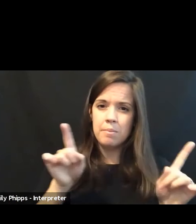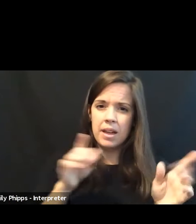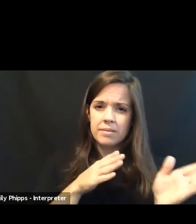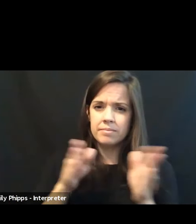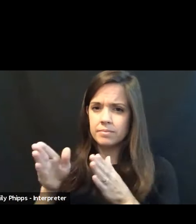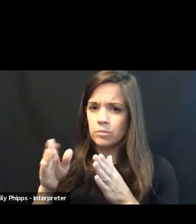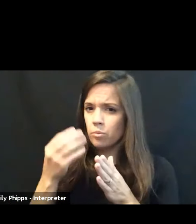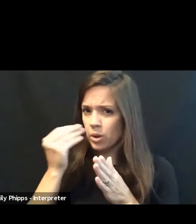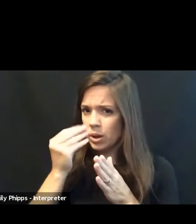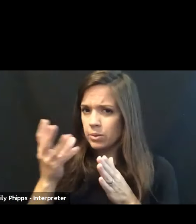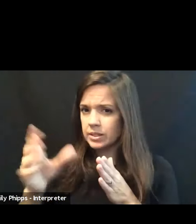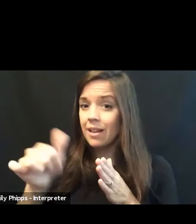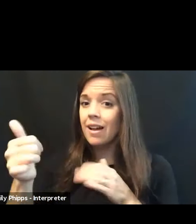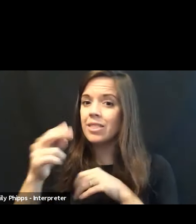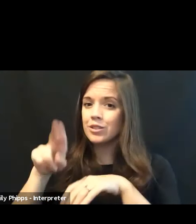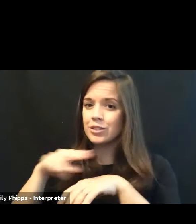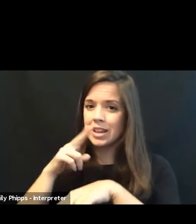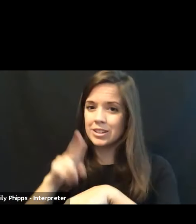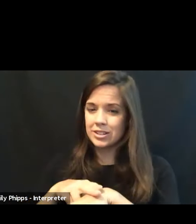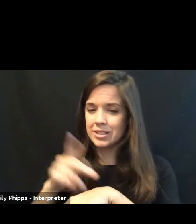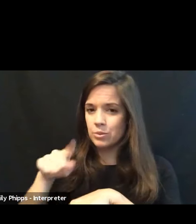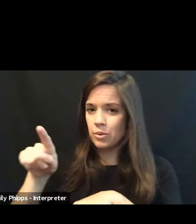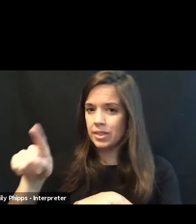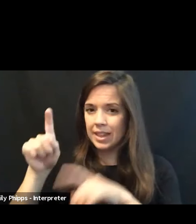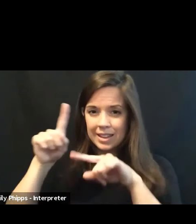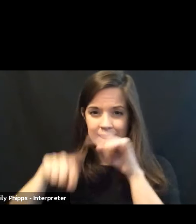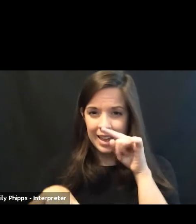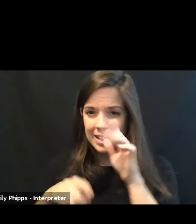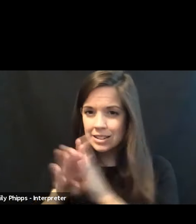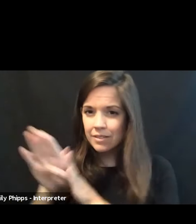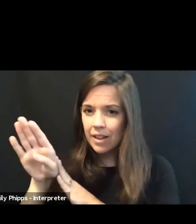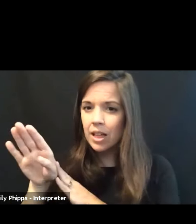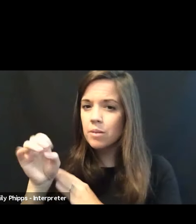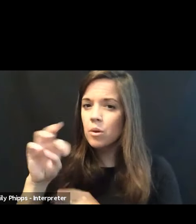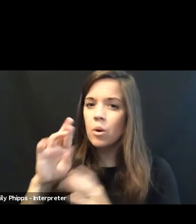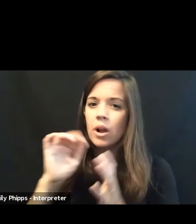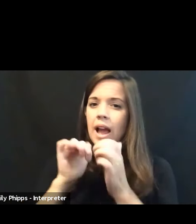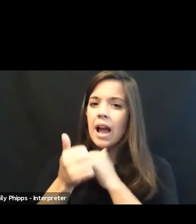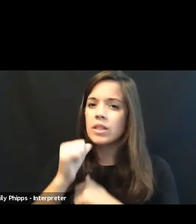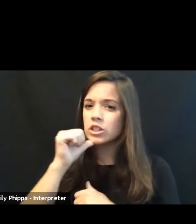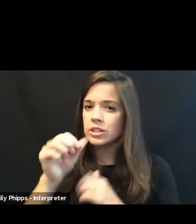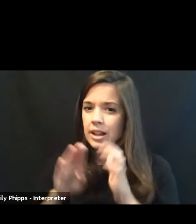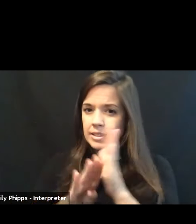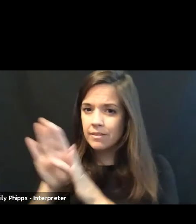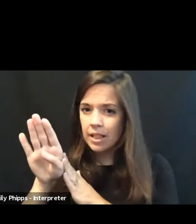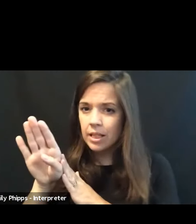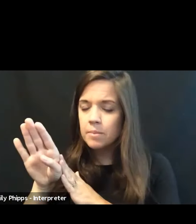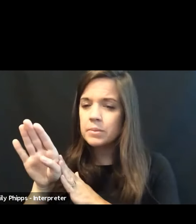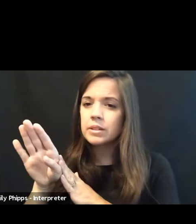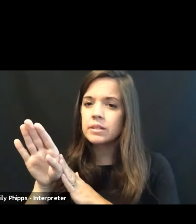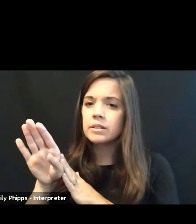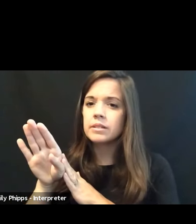other nations what they cannot develop or how they should not develop. And